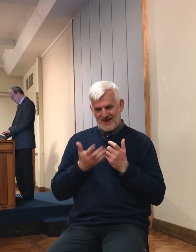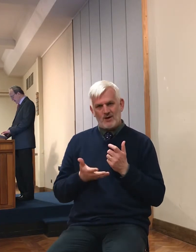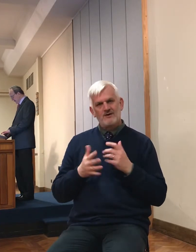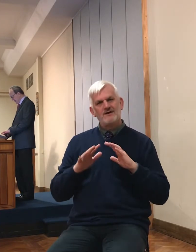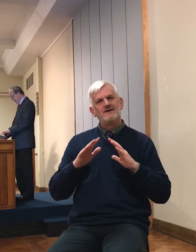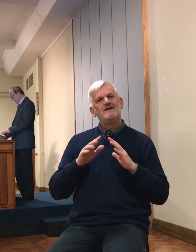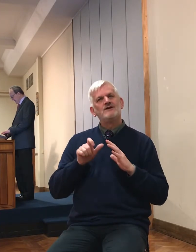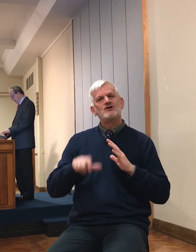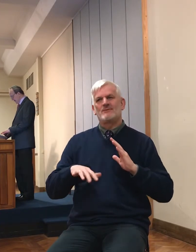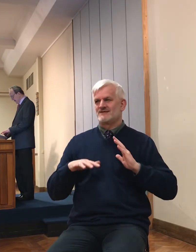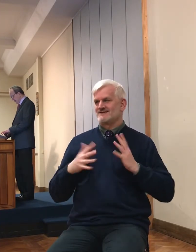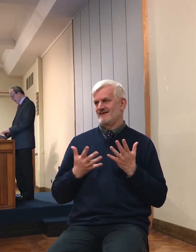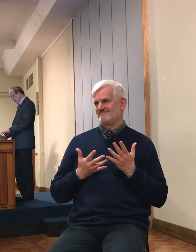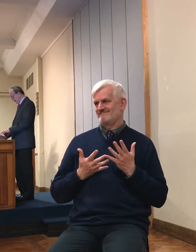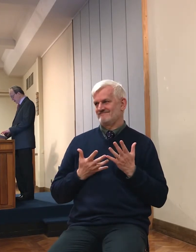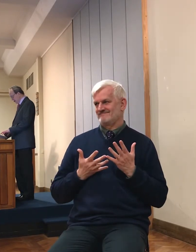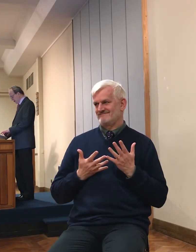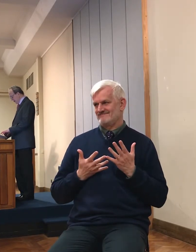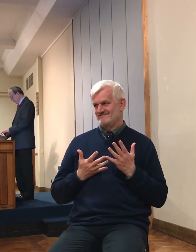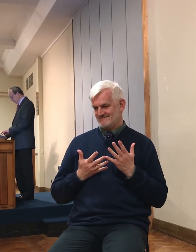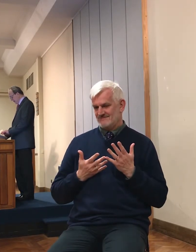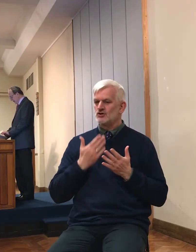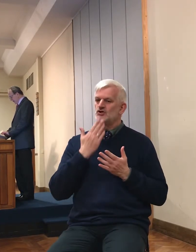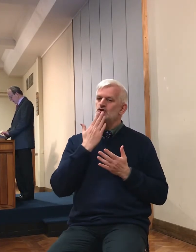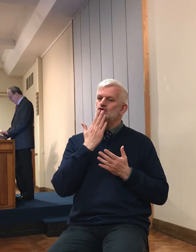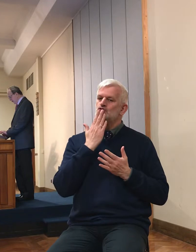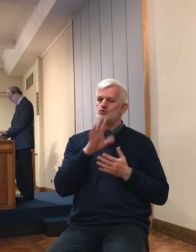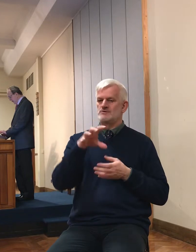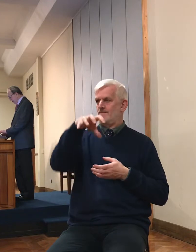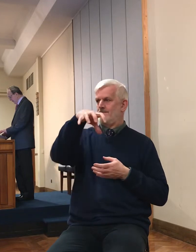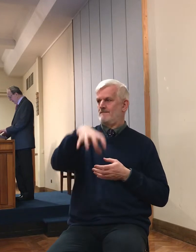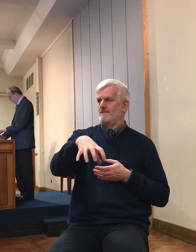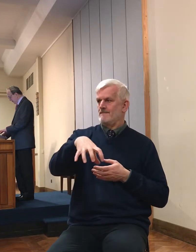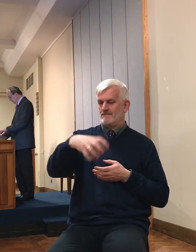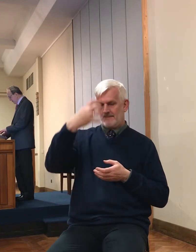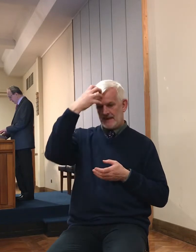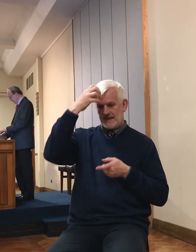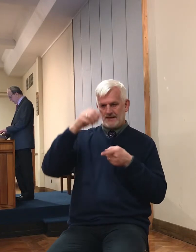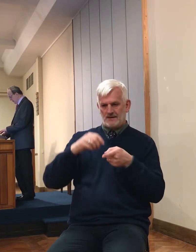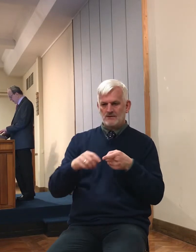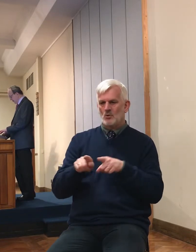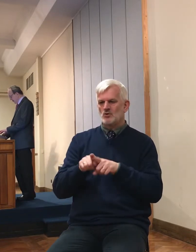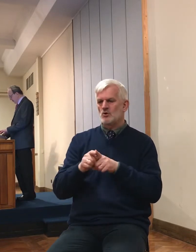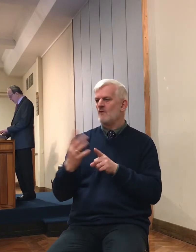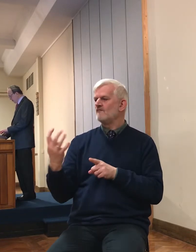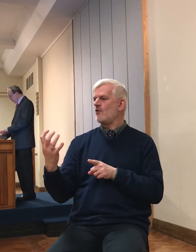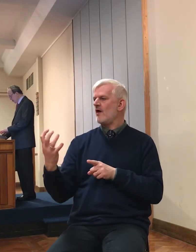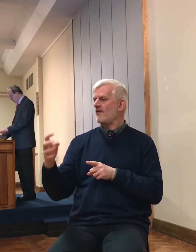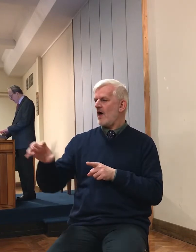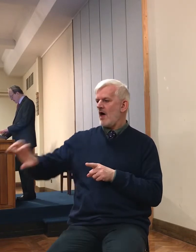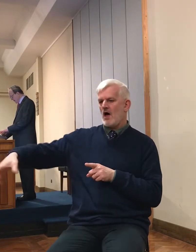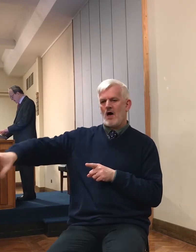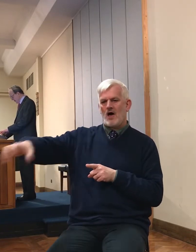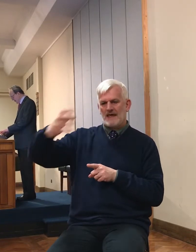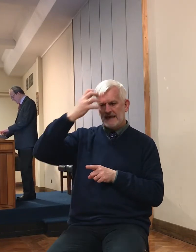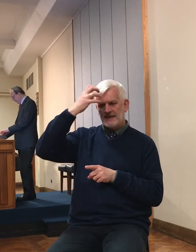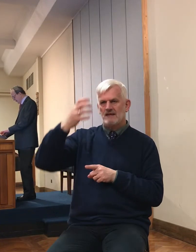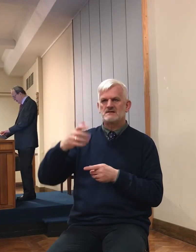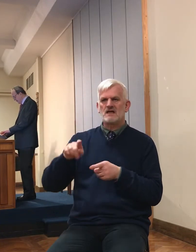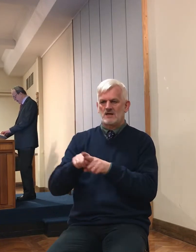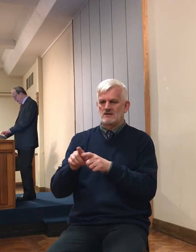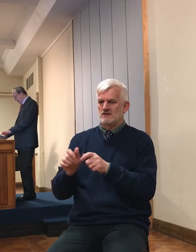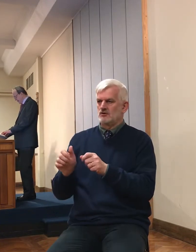Adonazideh of Jerusalem and four other Amorite kings who form a